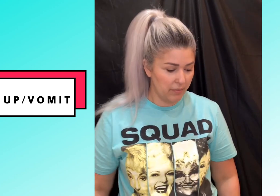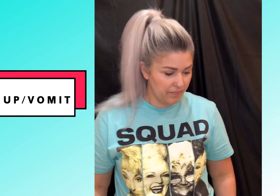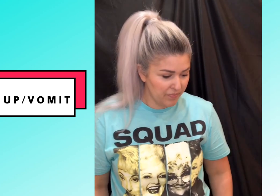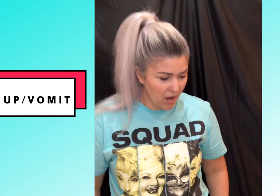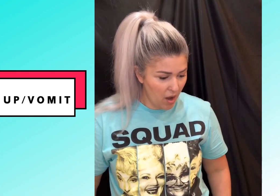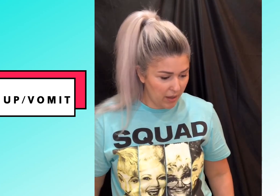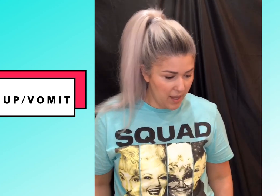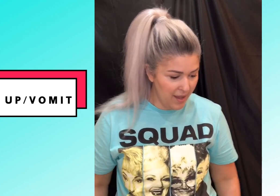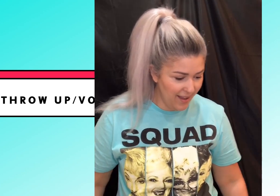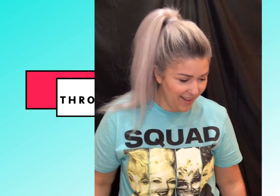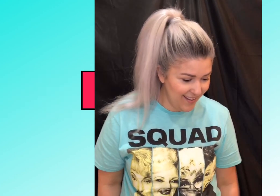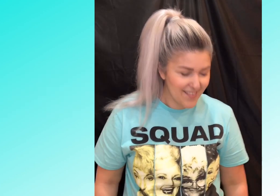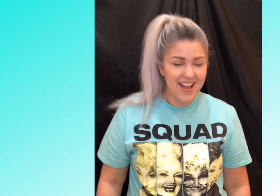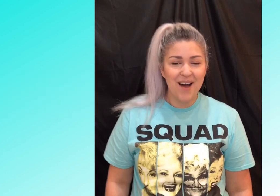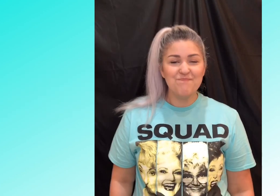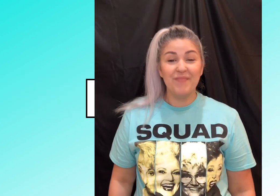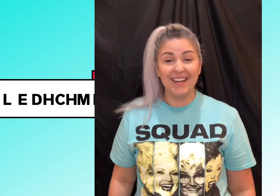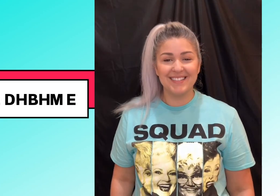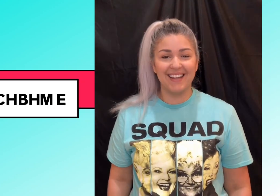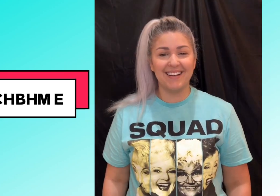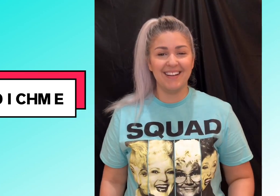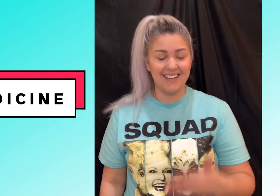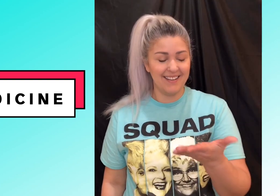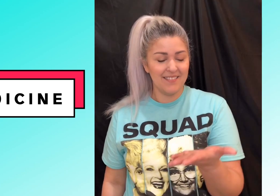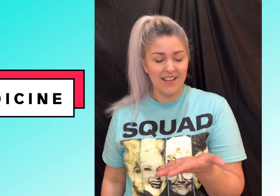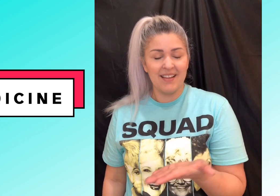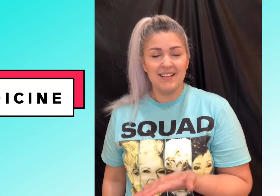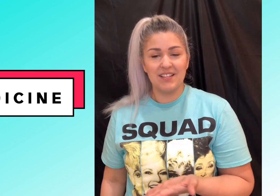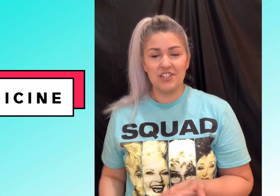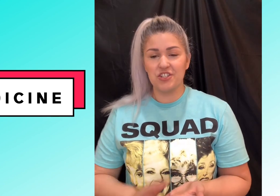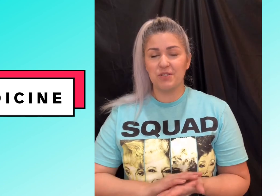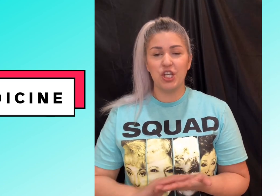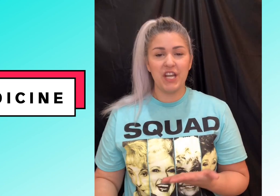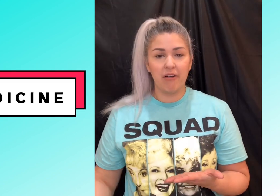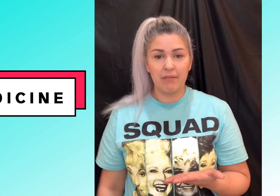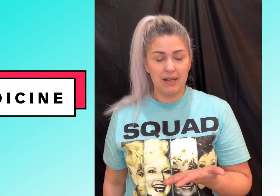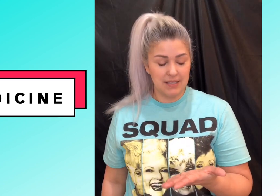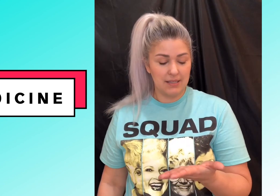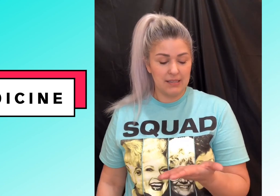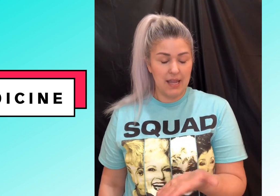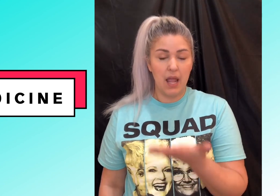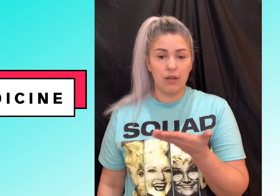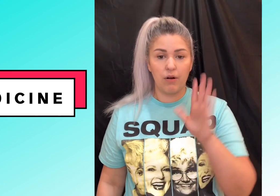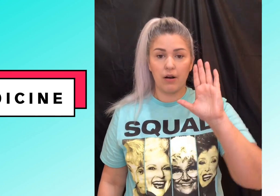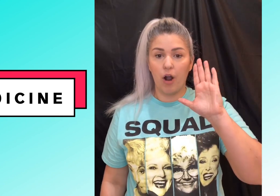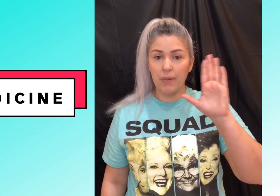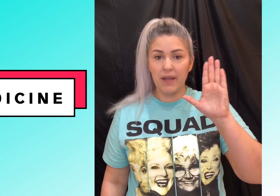okay medicine so there's just generic medicine take your open B